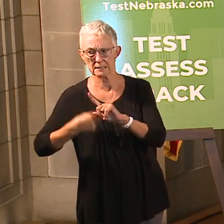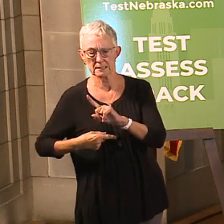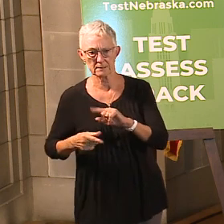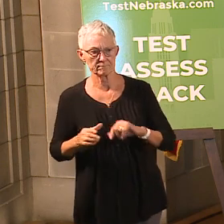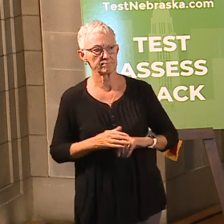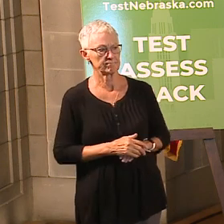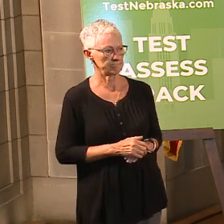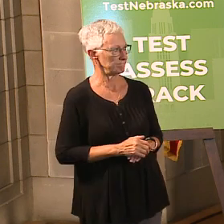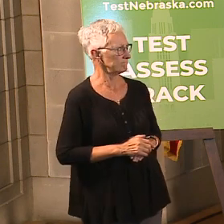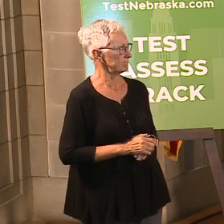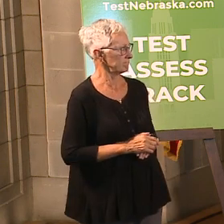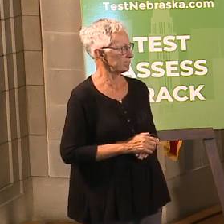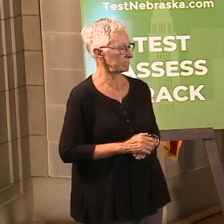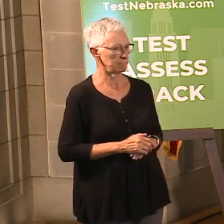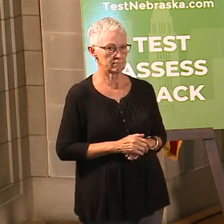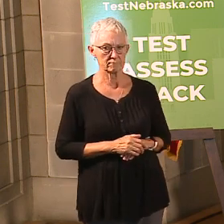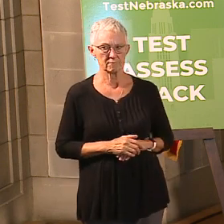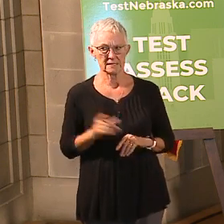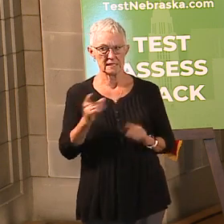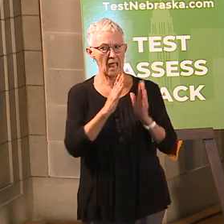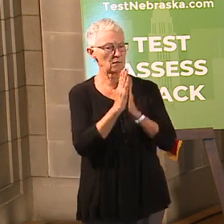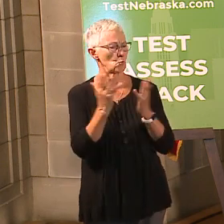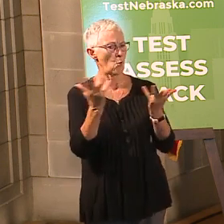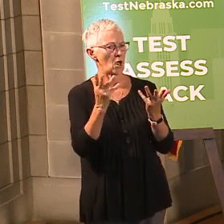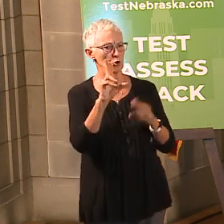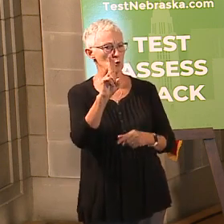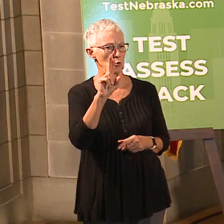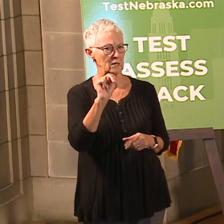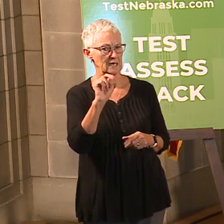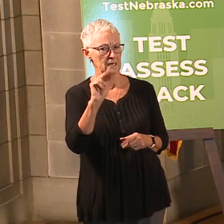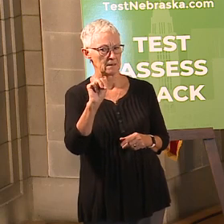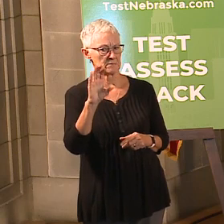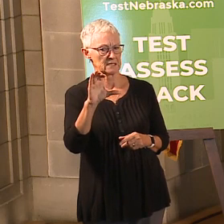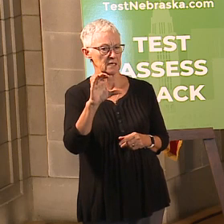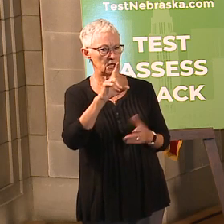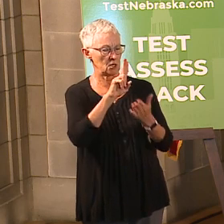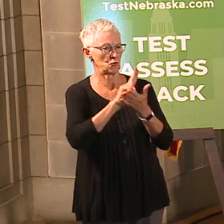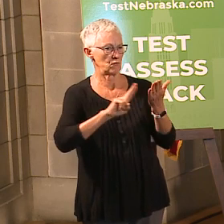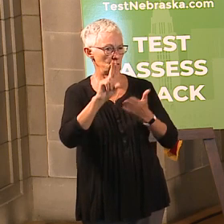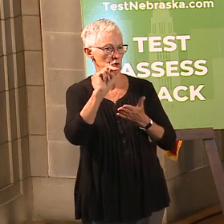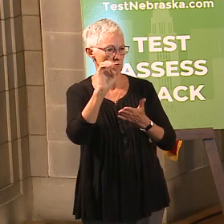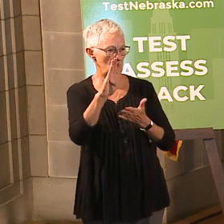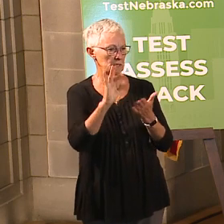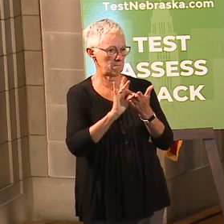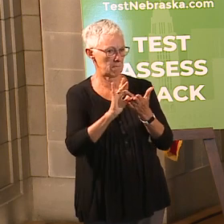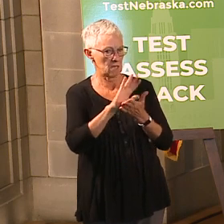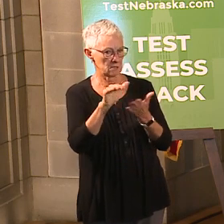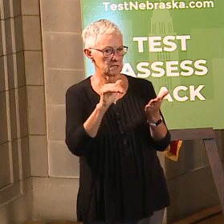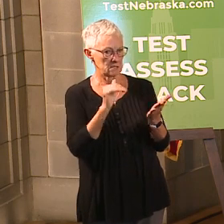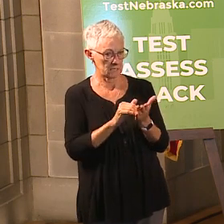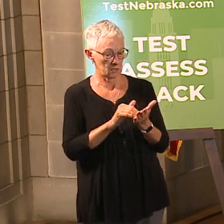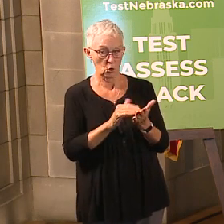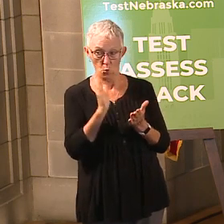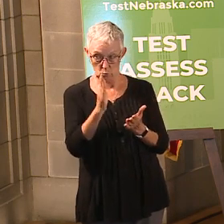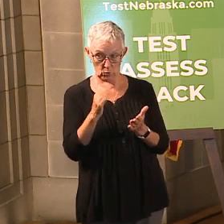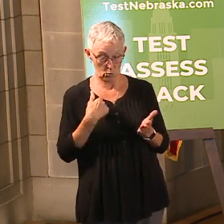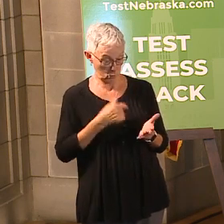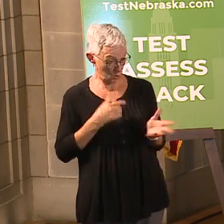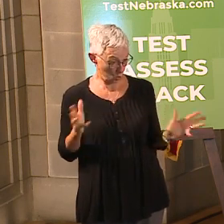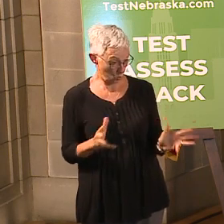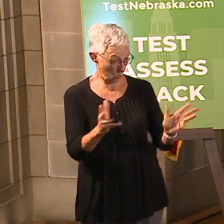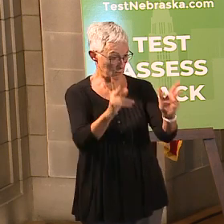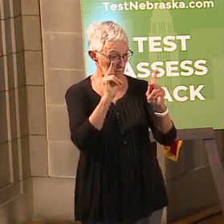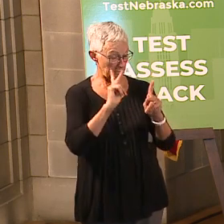So Don Walton's like, what is UNMC telling you about the coming months and do we encourage people to get vaccinated? Yeah, think that there's really no new